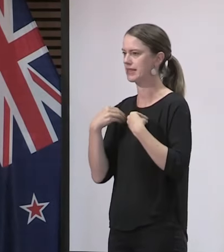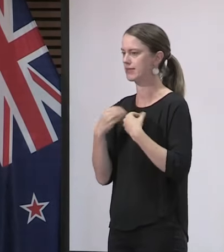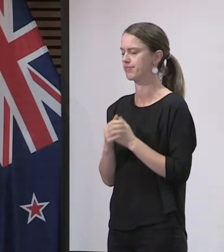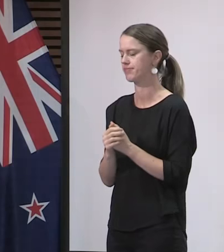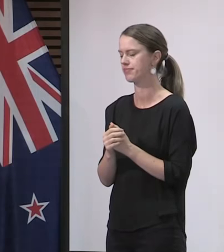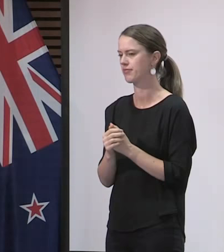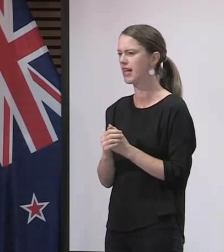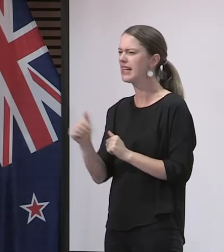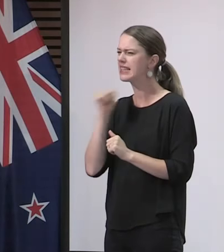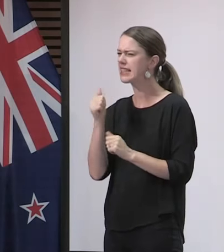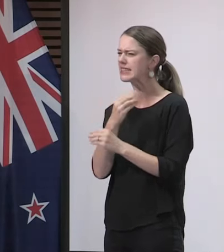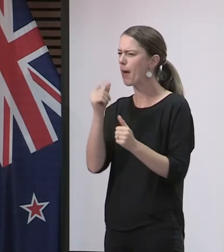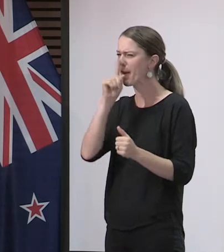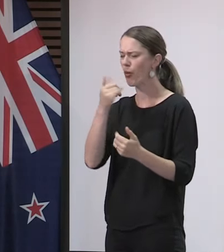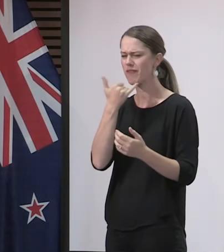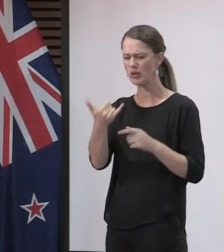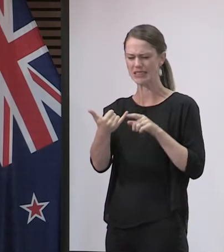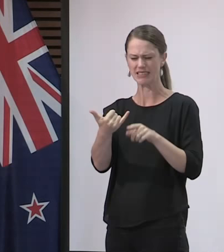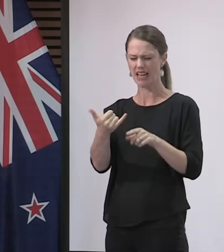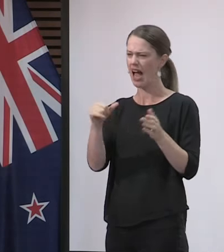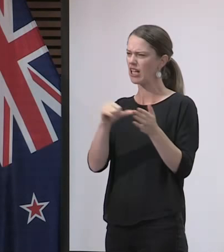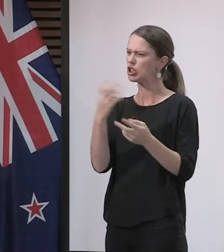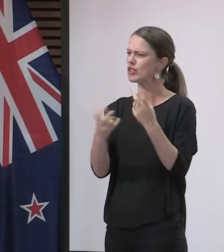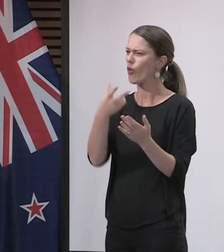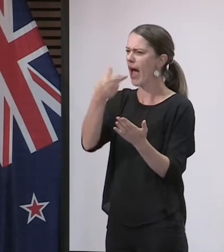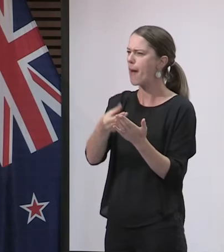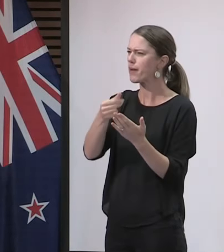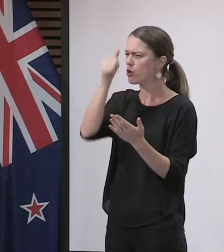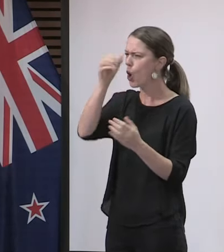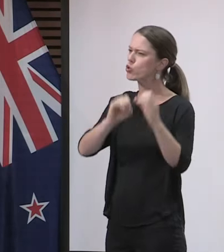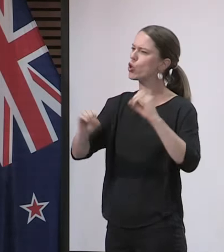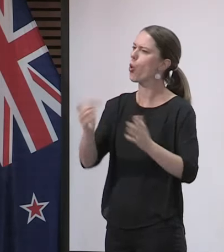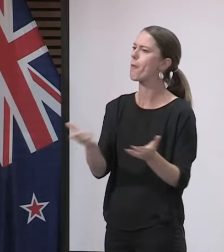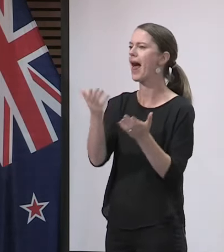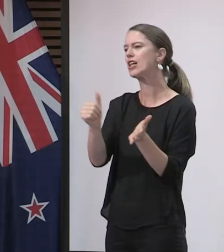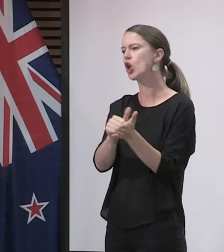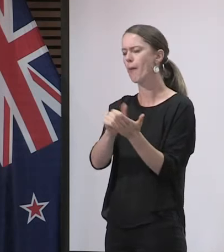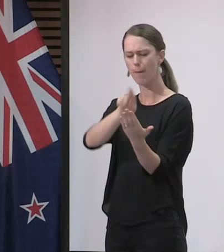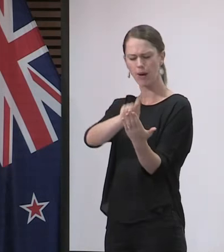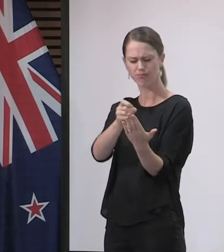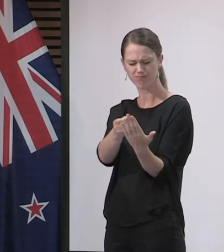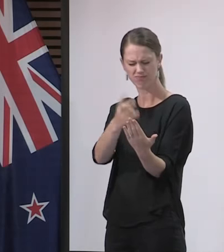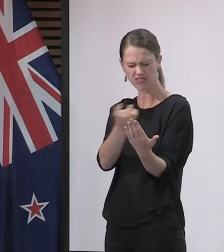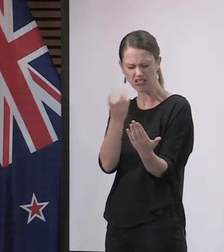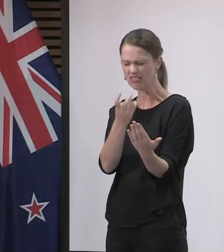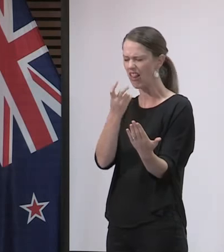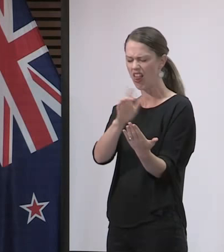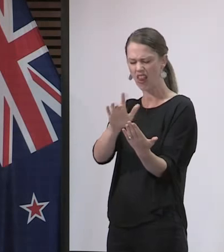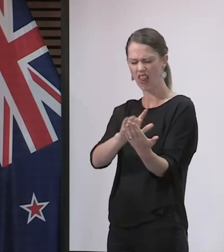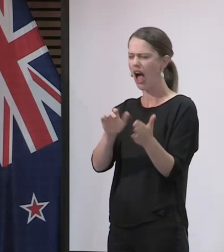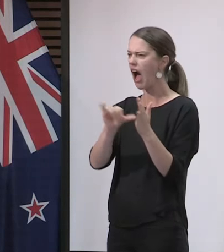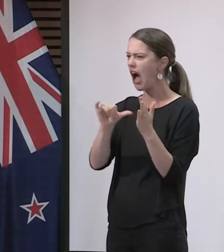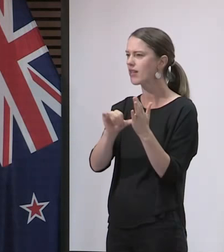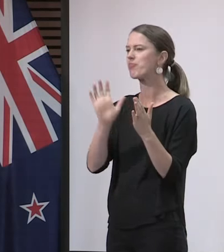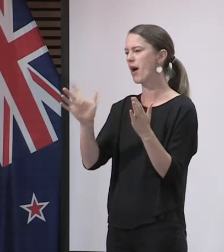had trouble locating the app in the Google Play Store. We've worked with Google to make sure it is much more obvious and can be